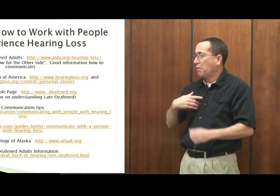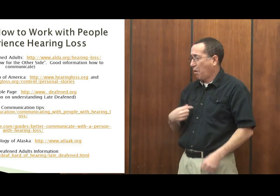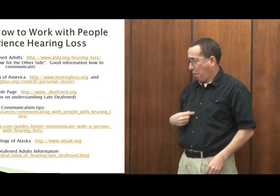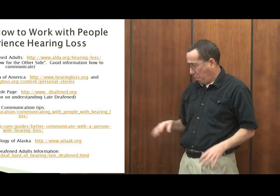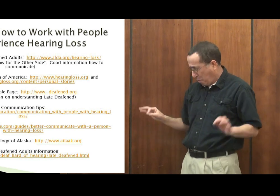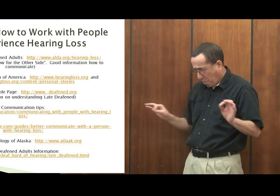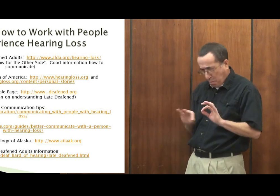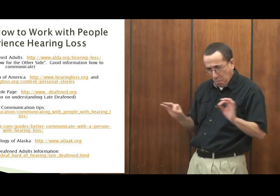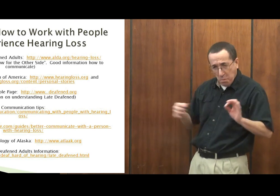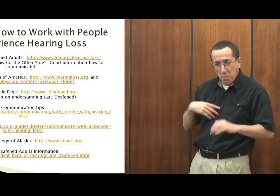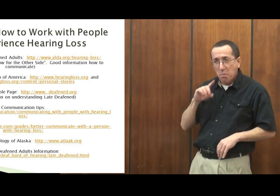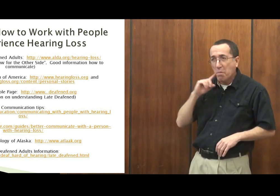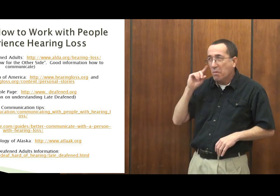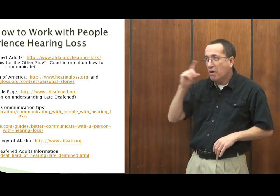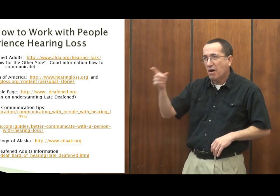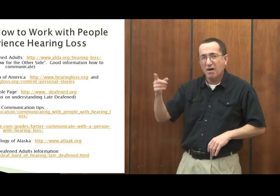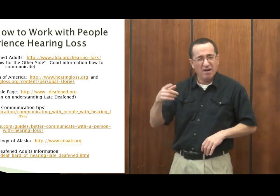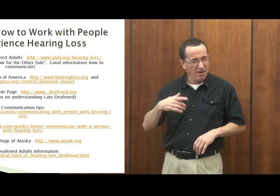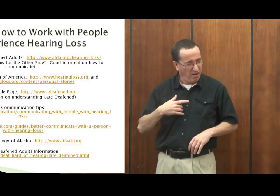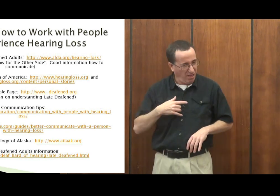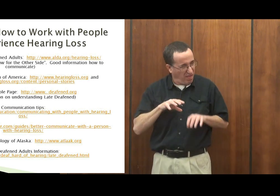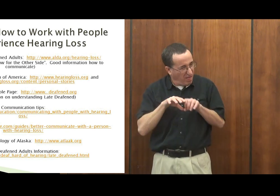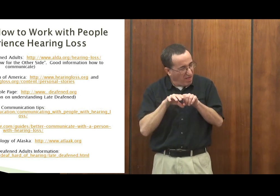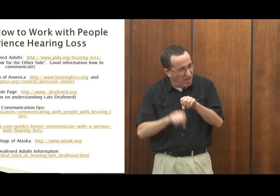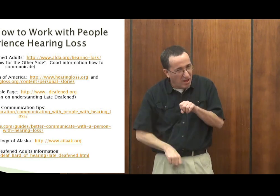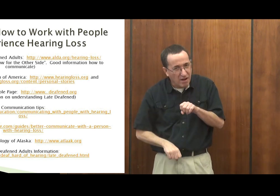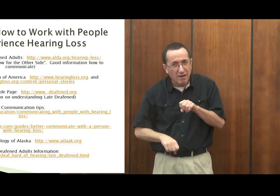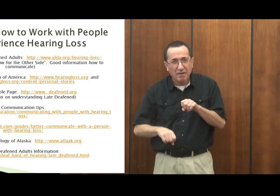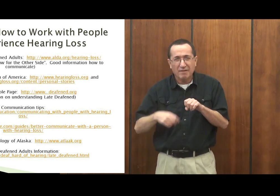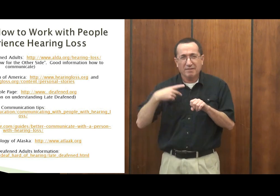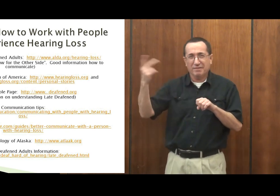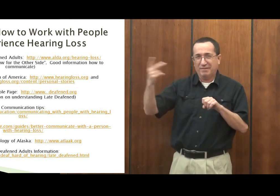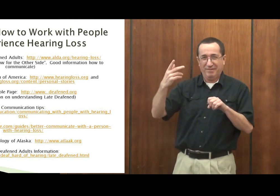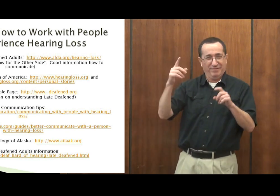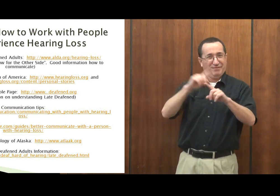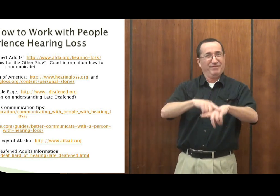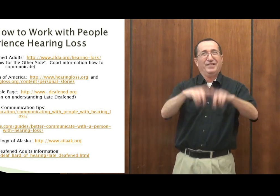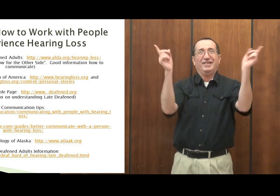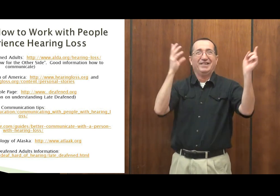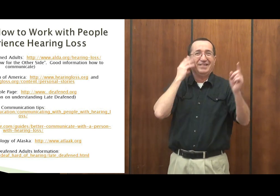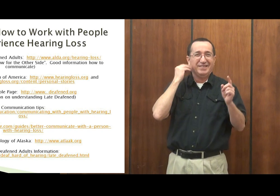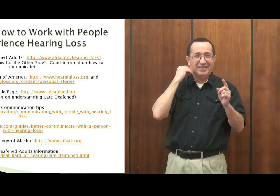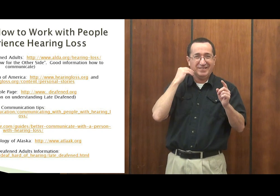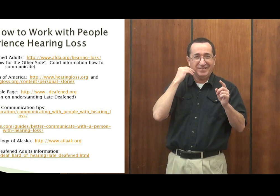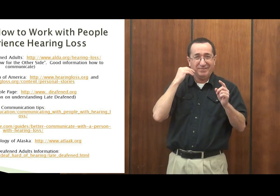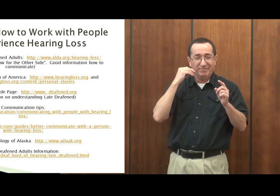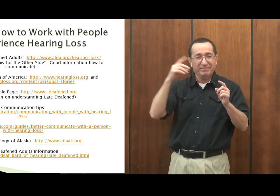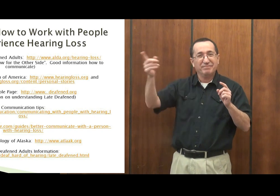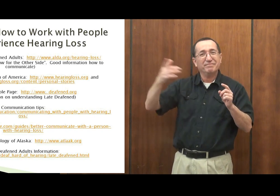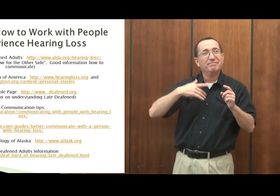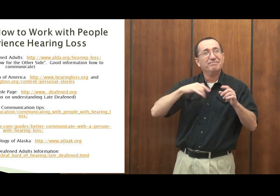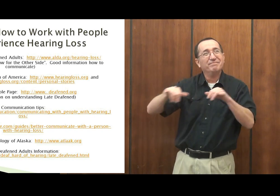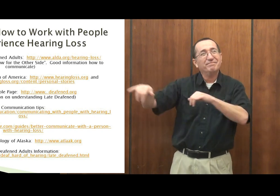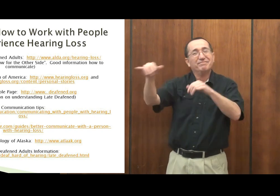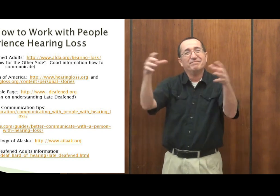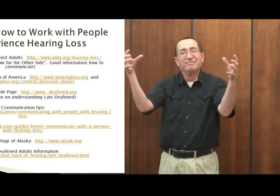matter. People think, oh, I'm losing my hearing. It's no big deal. But it's tough. It could be grieving to some people.